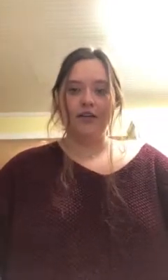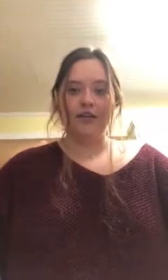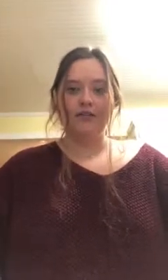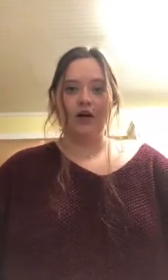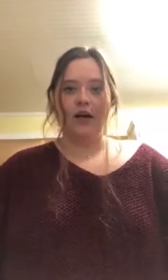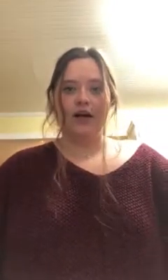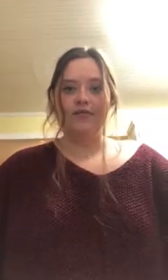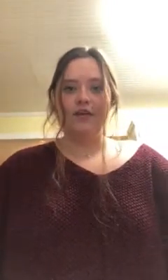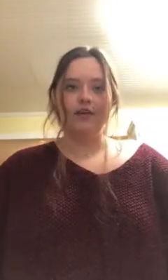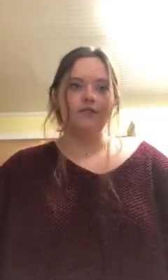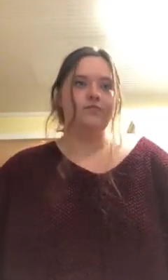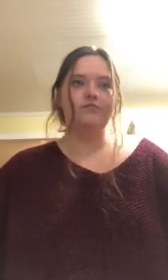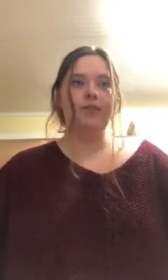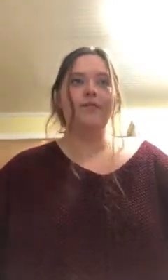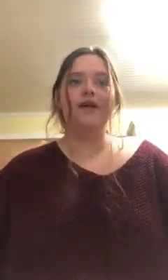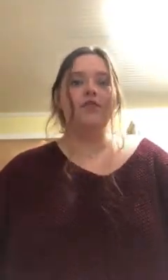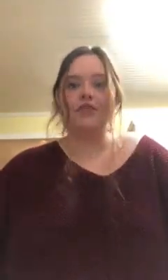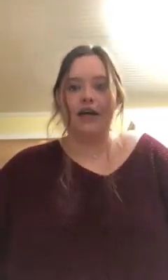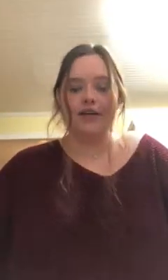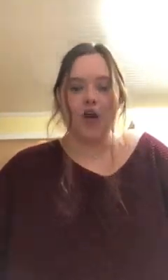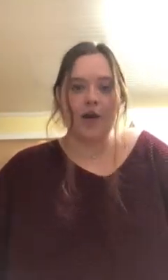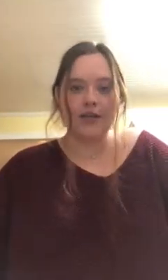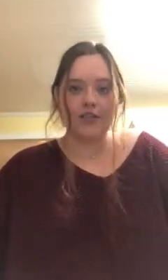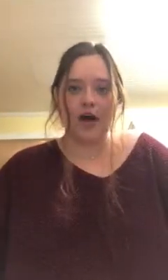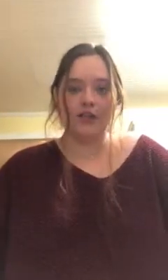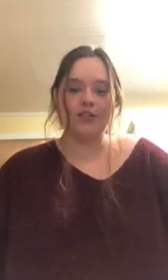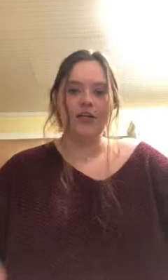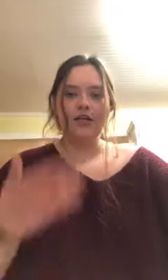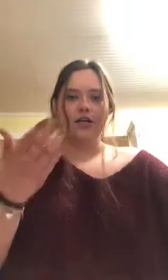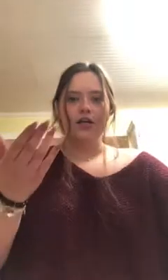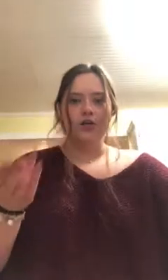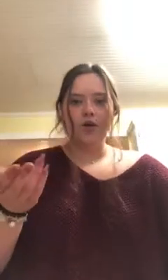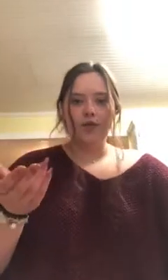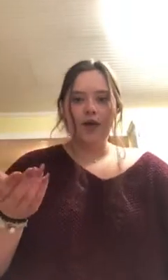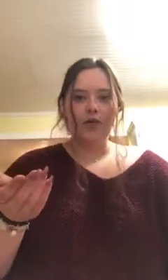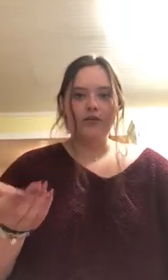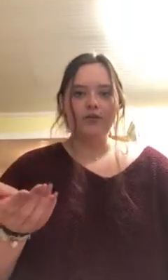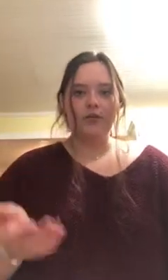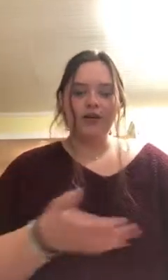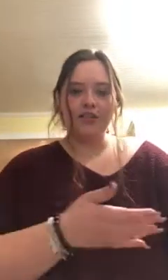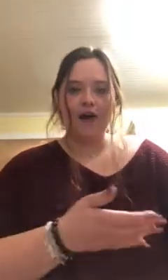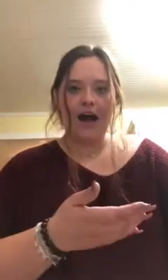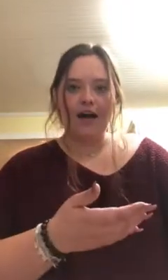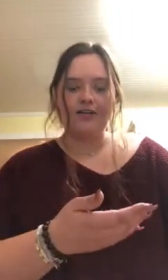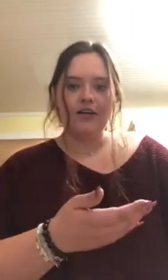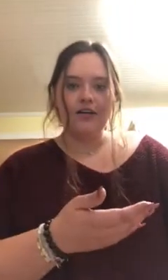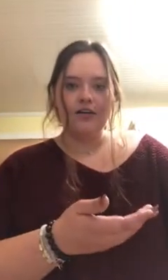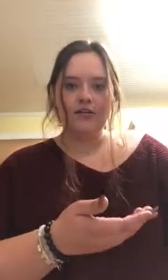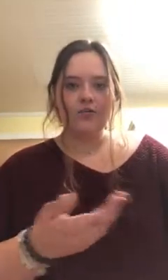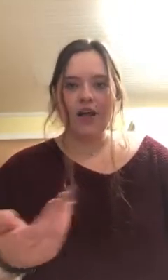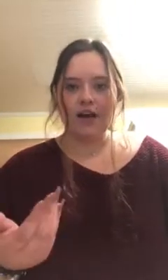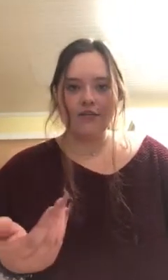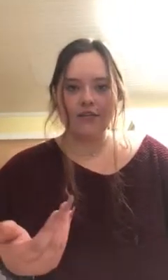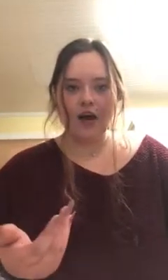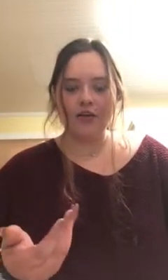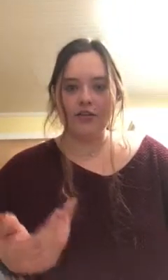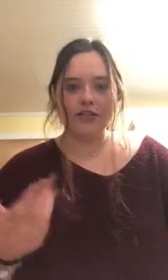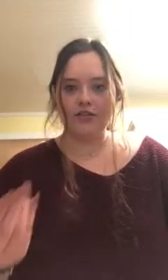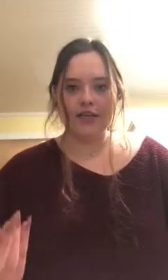live or even maybe if you decided to go back to college you wouldn't be able to do it because you have $20,000 in student